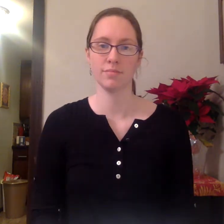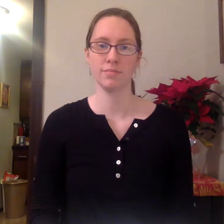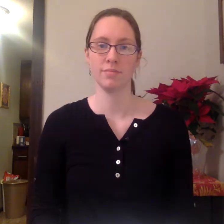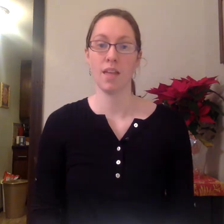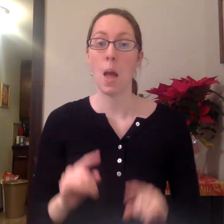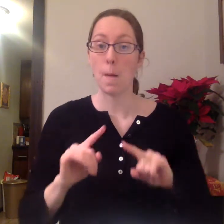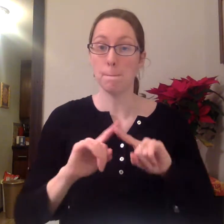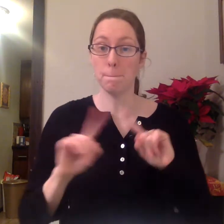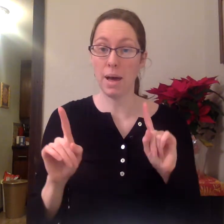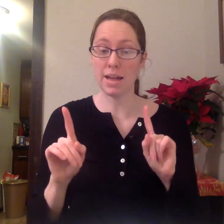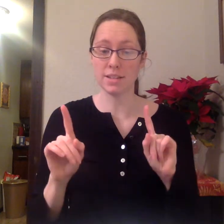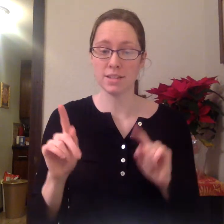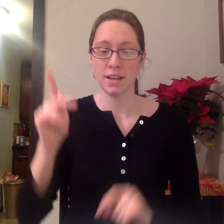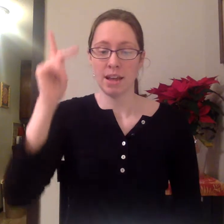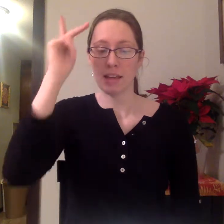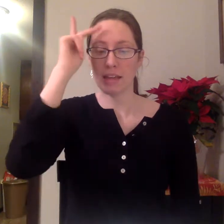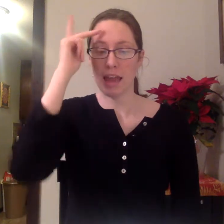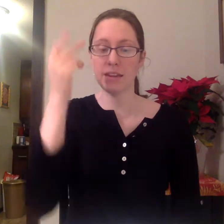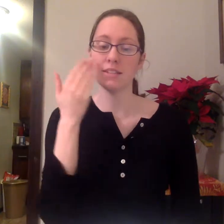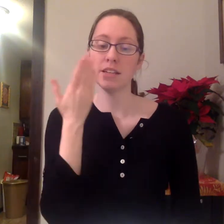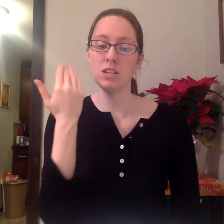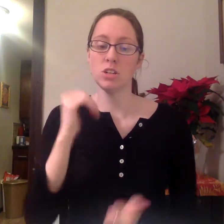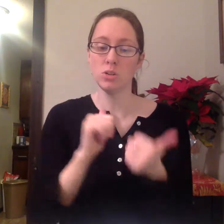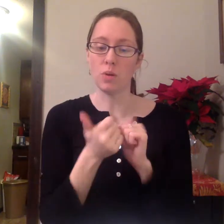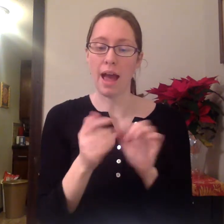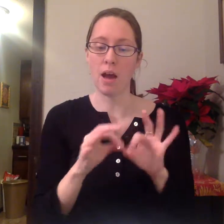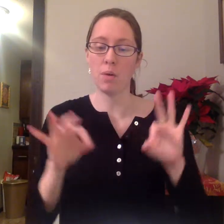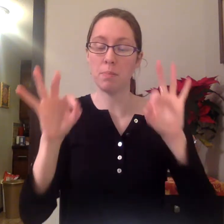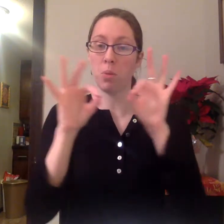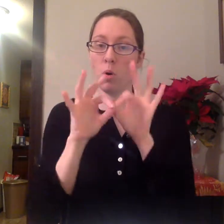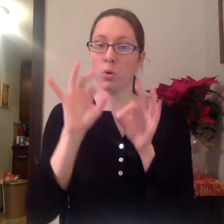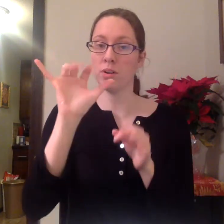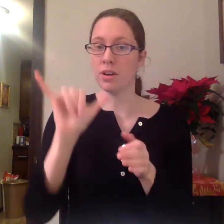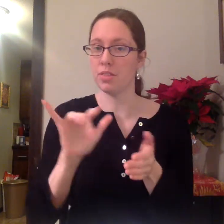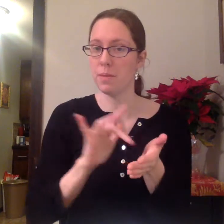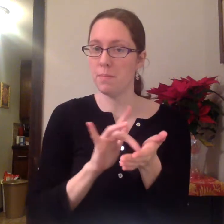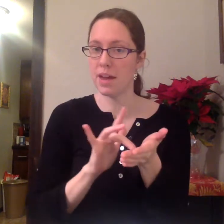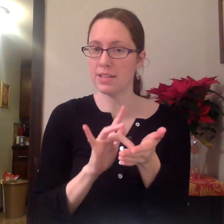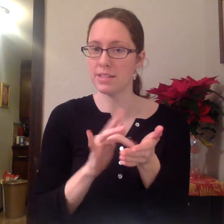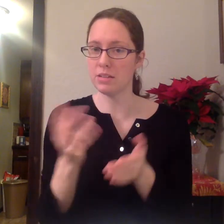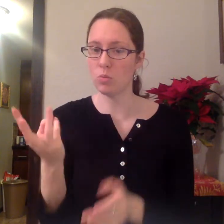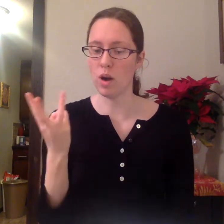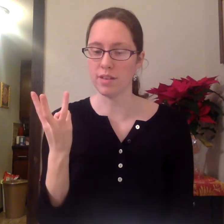But Kaysen knew how important the medicine was.